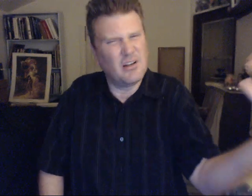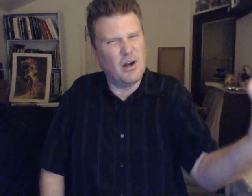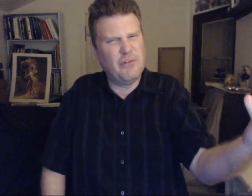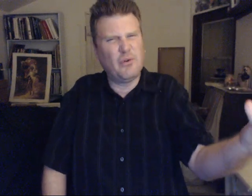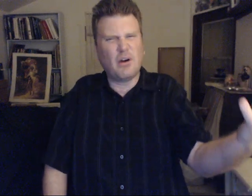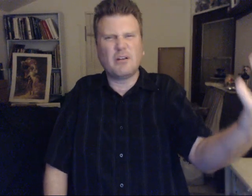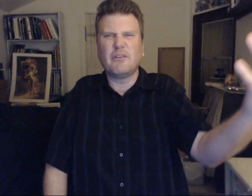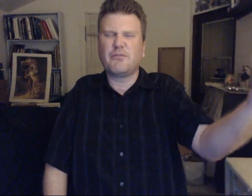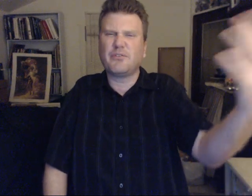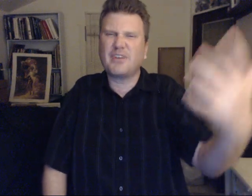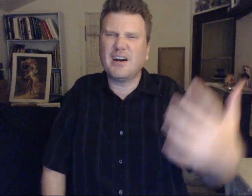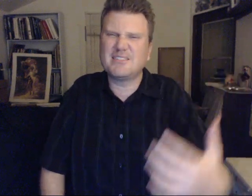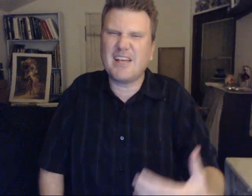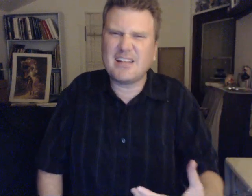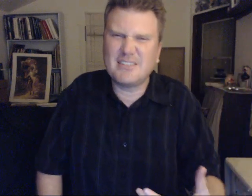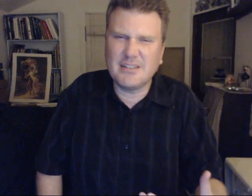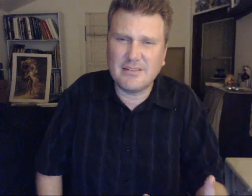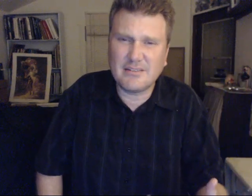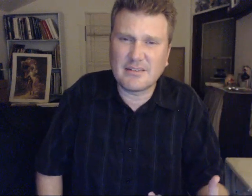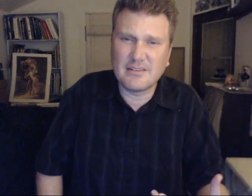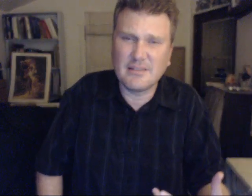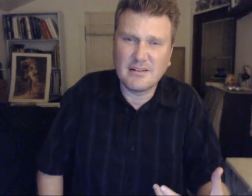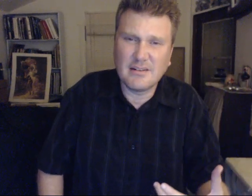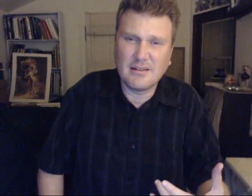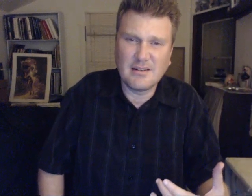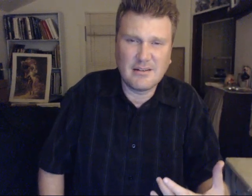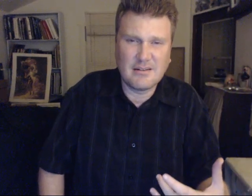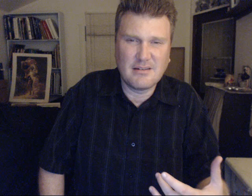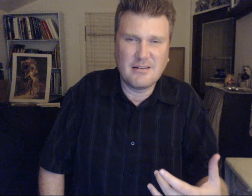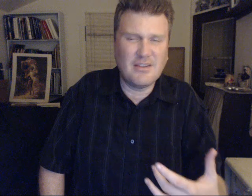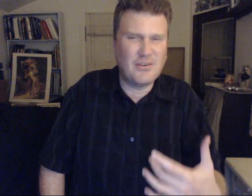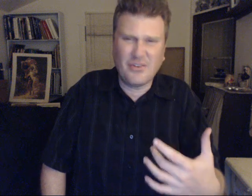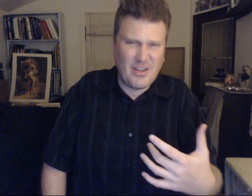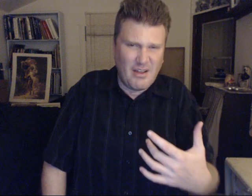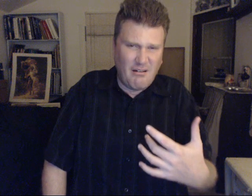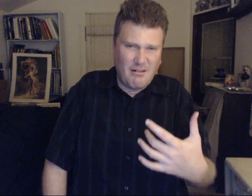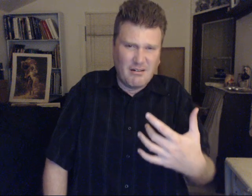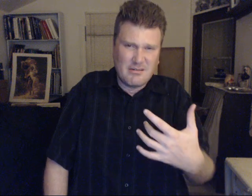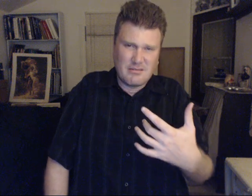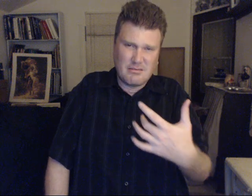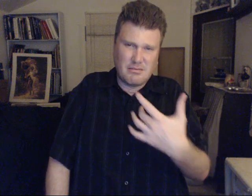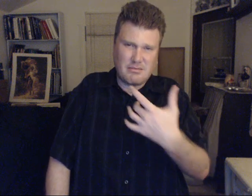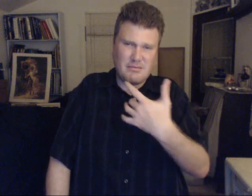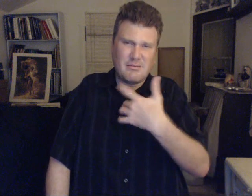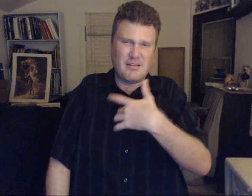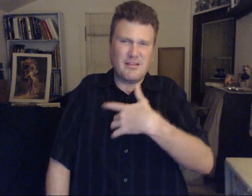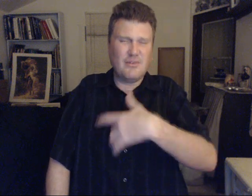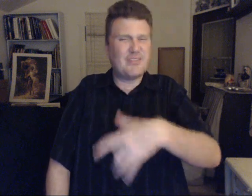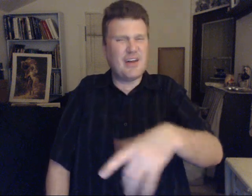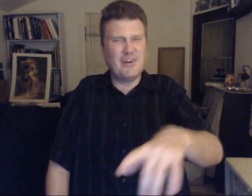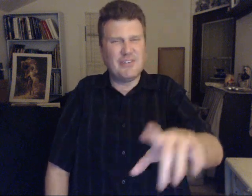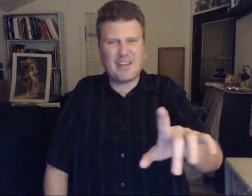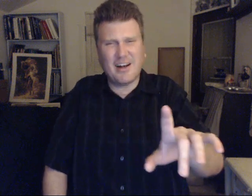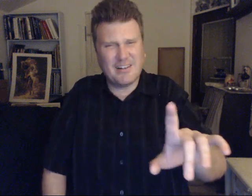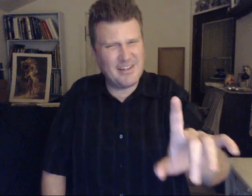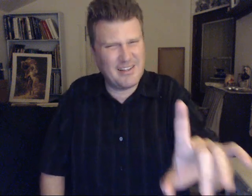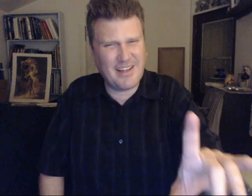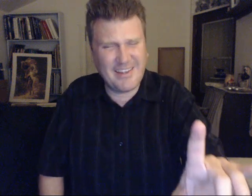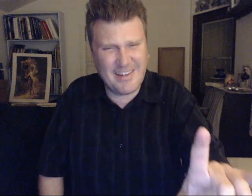Of your. First contactees. Than your yayo. Who does not love. A con. A canine.